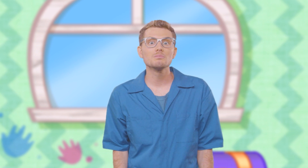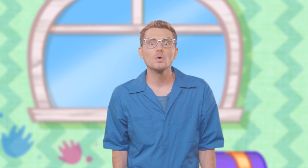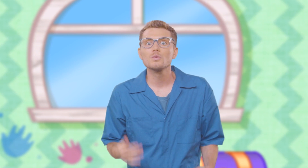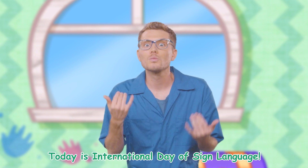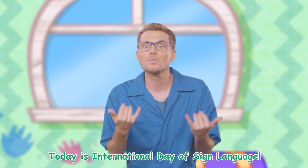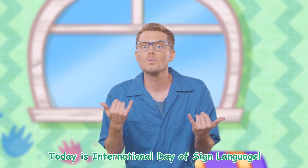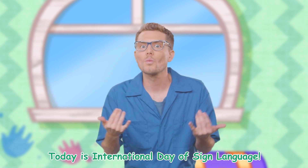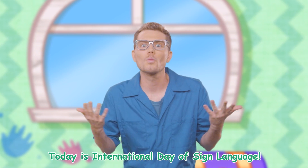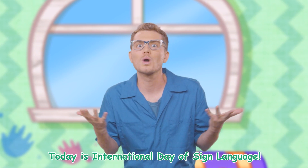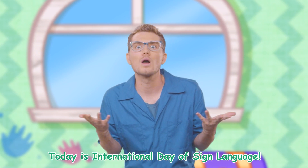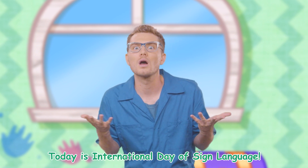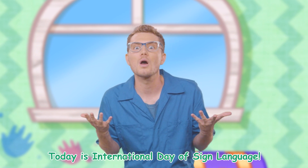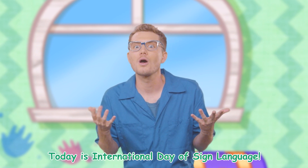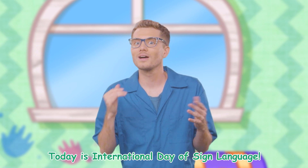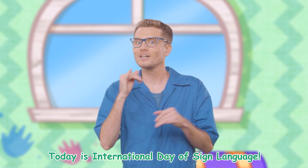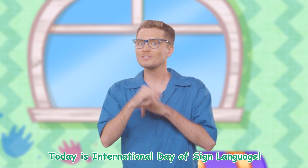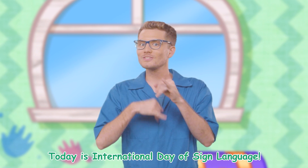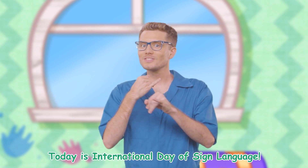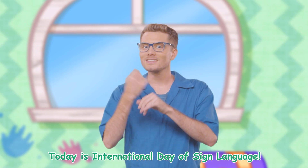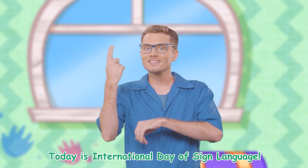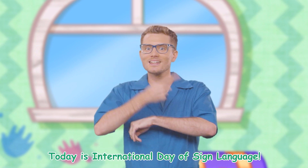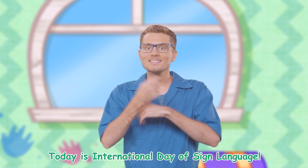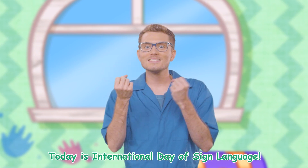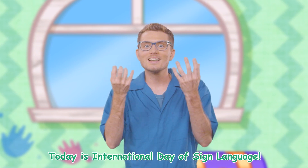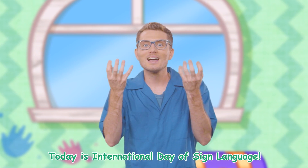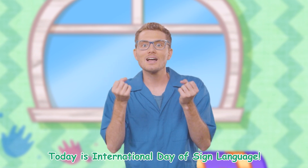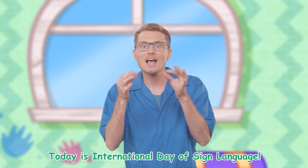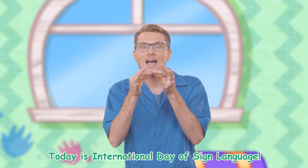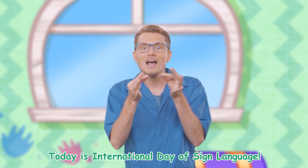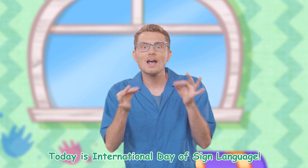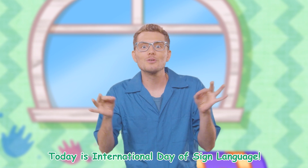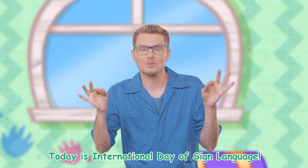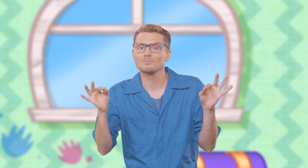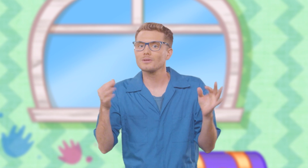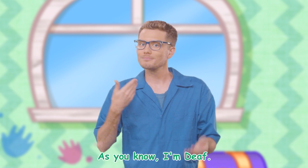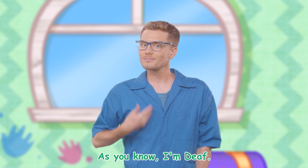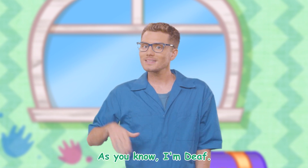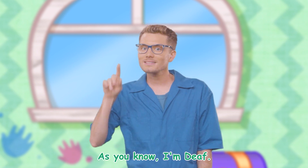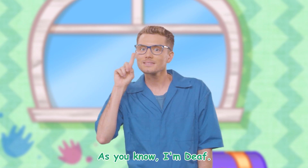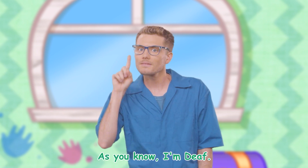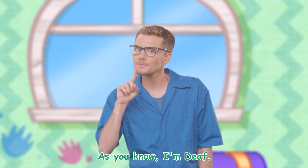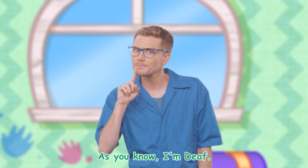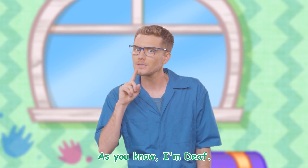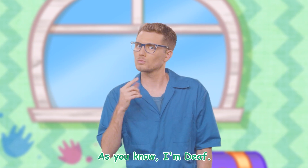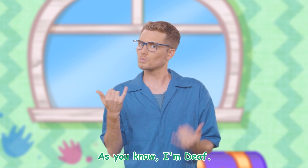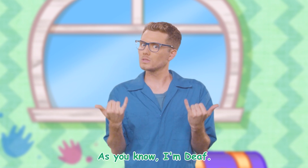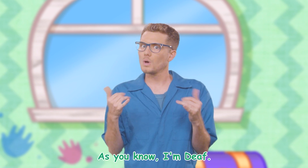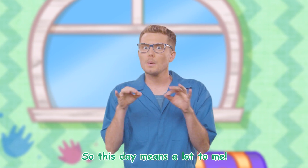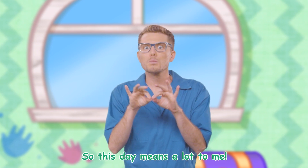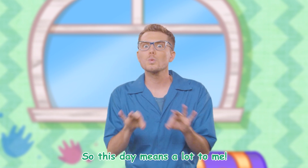Today is International Day of Sign Language As you know, I'm deaf, so this